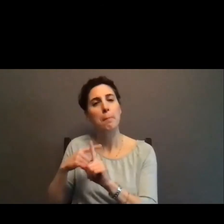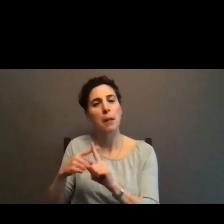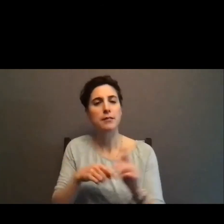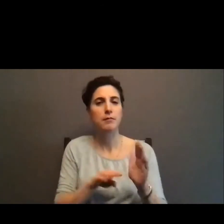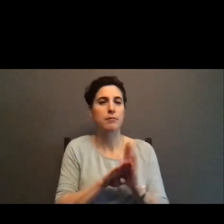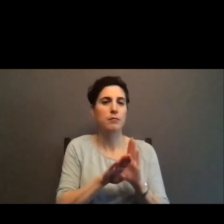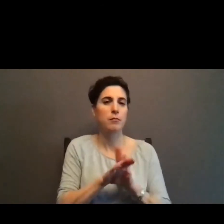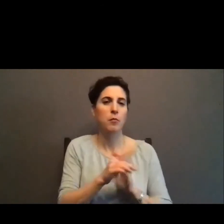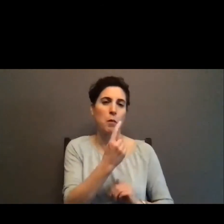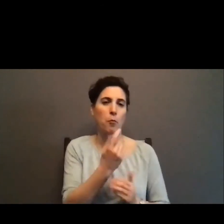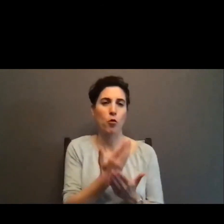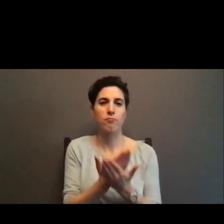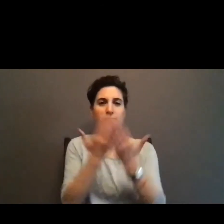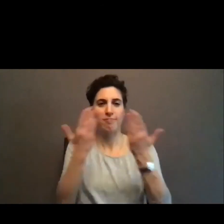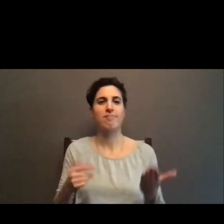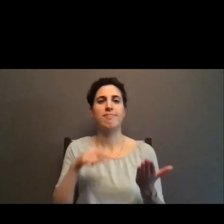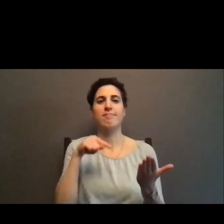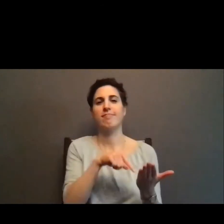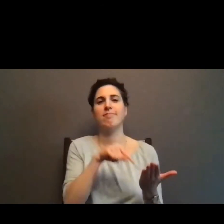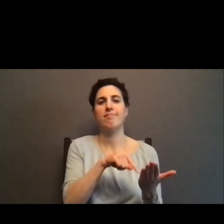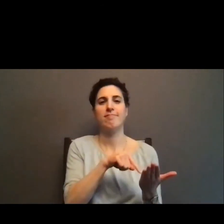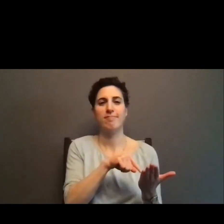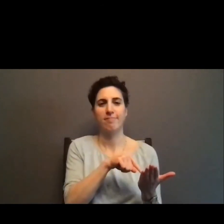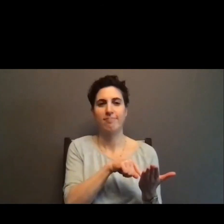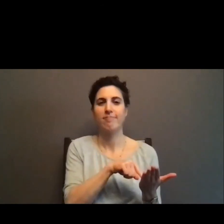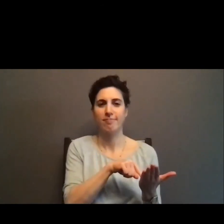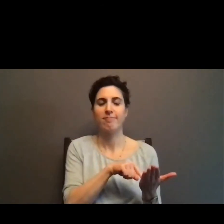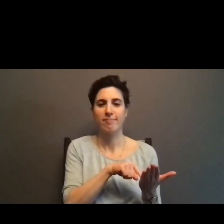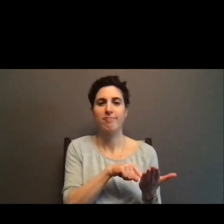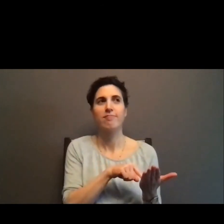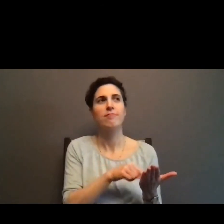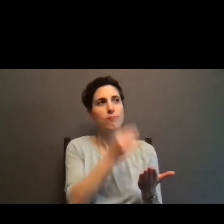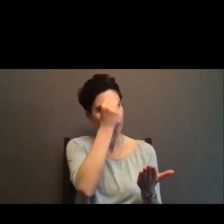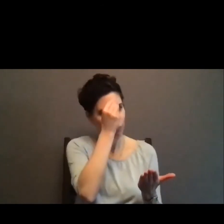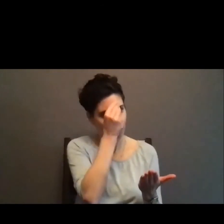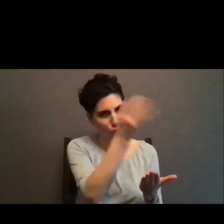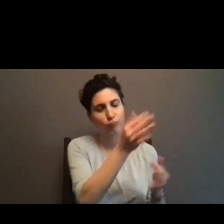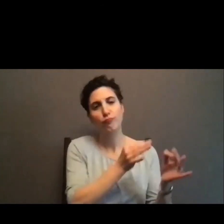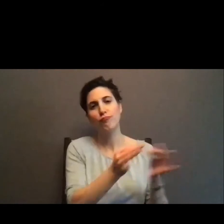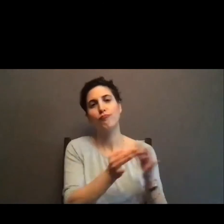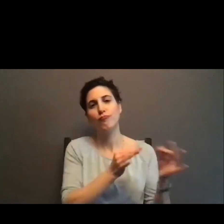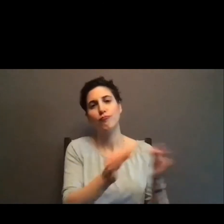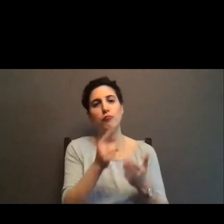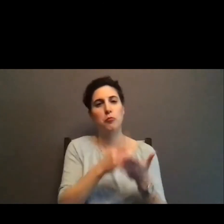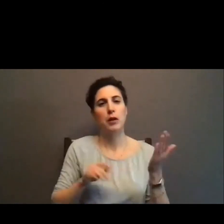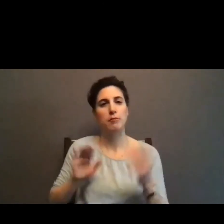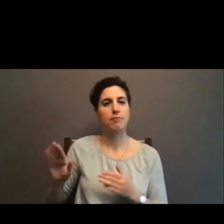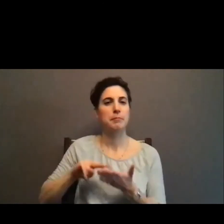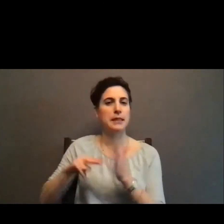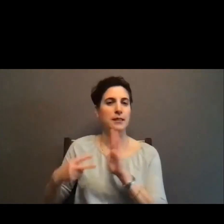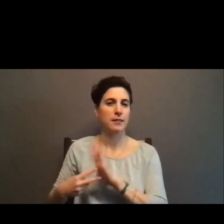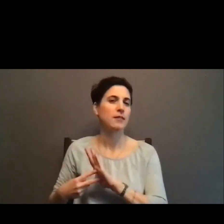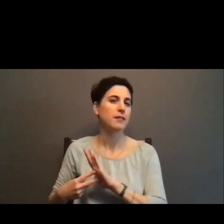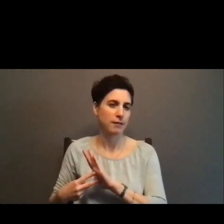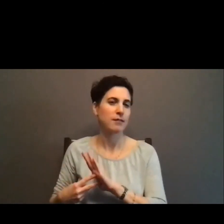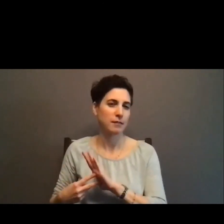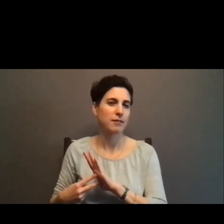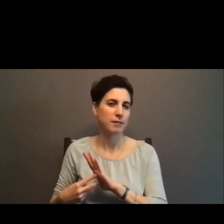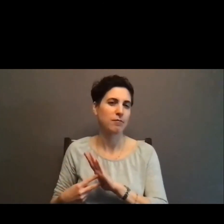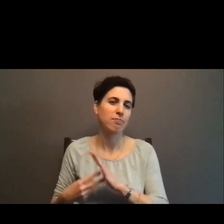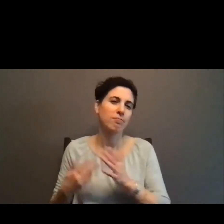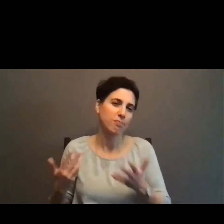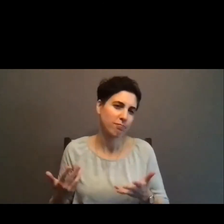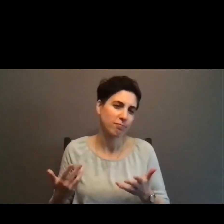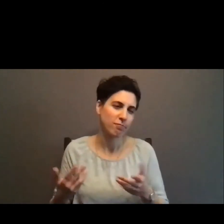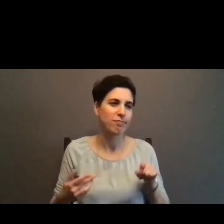we can keep that artistic vision intact while also still providing, um, providing that translation.